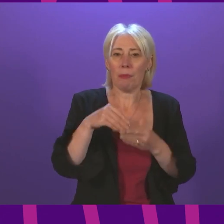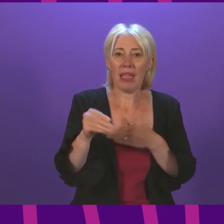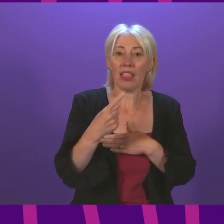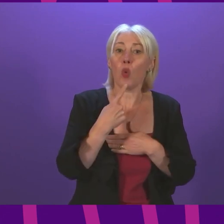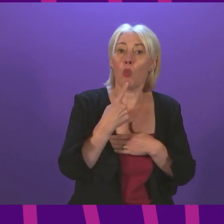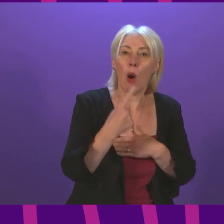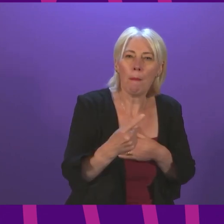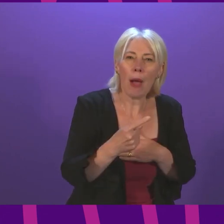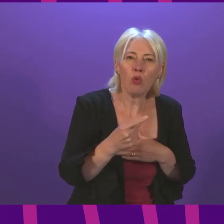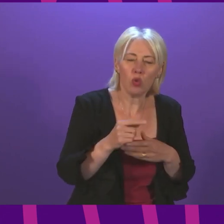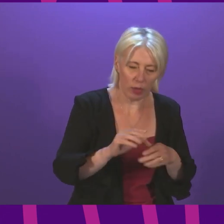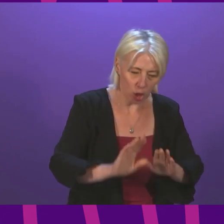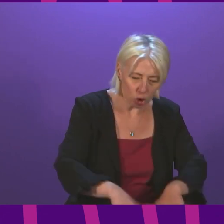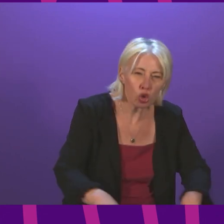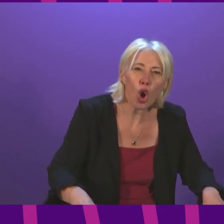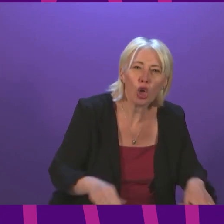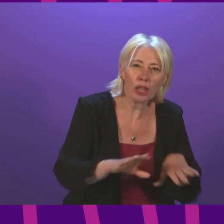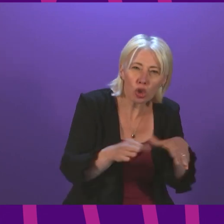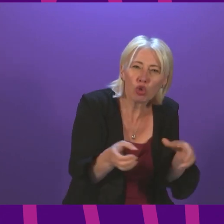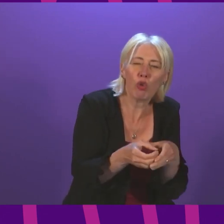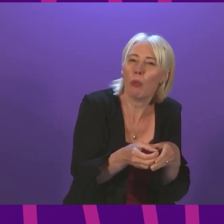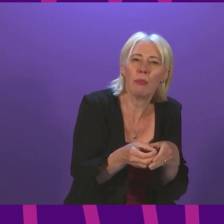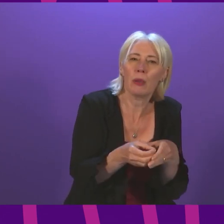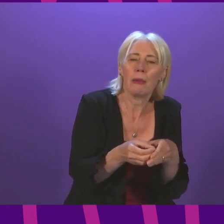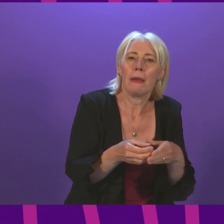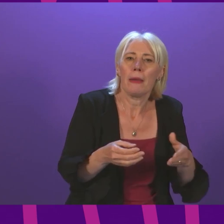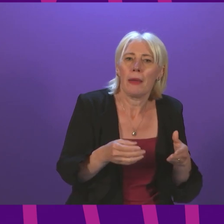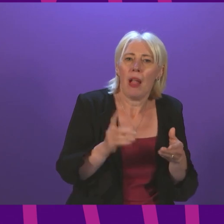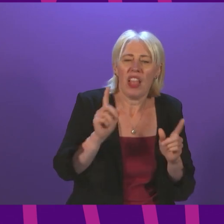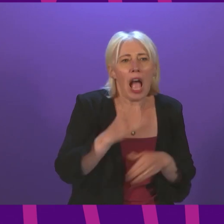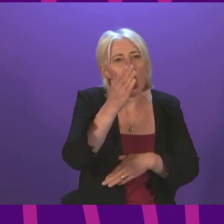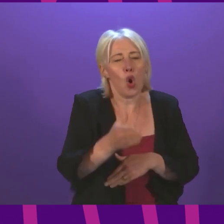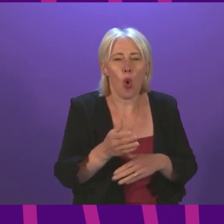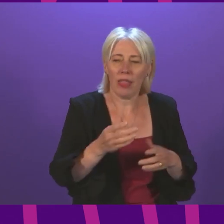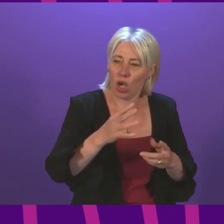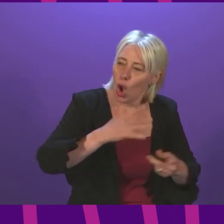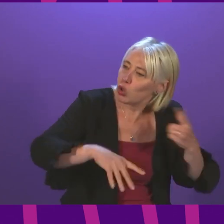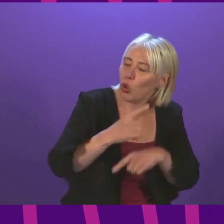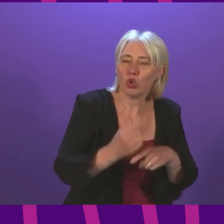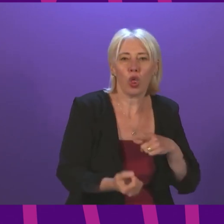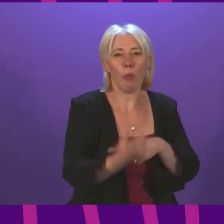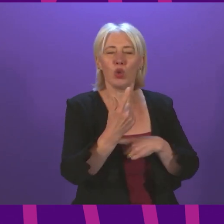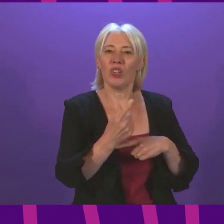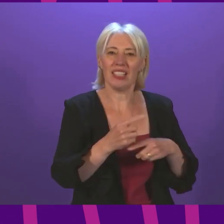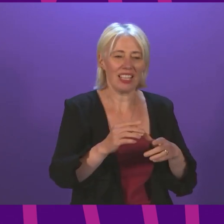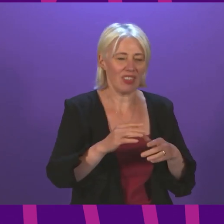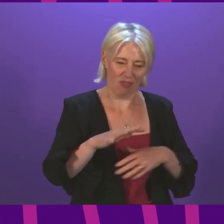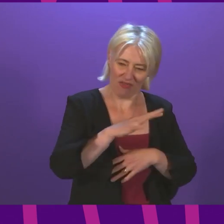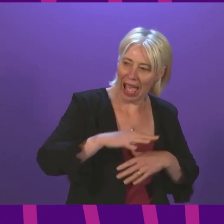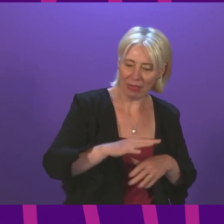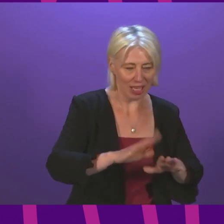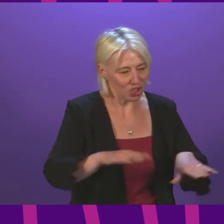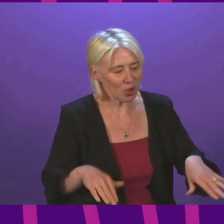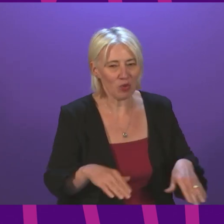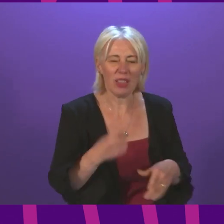awful decision that they cannot afford the luxury of a toddler's group that will provide social opportunities for both them and their wee